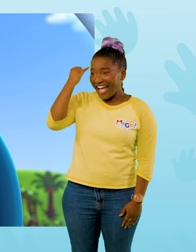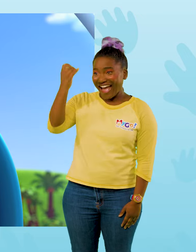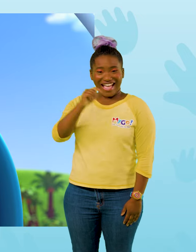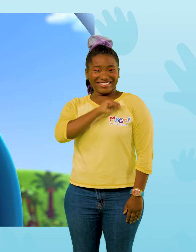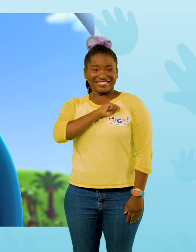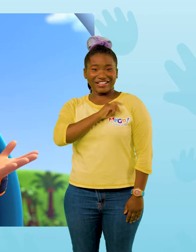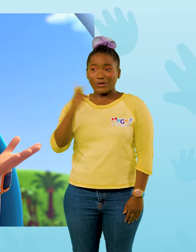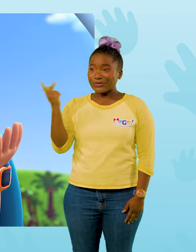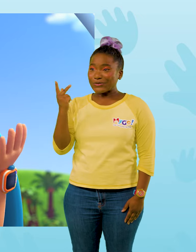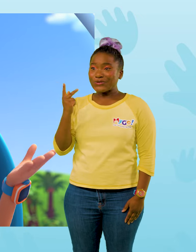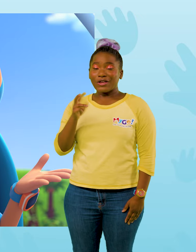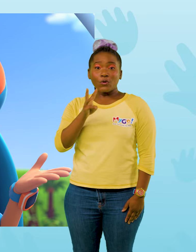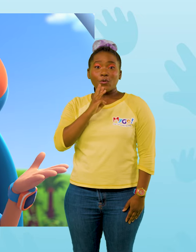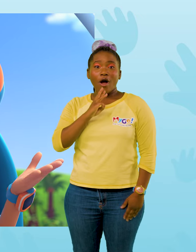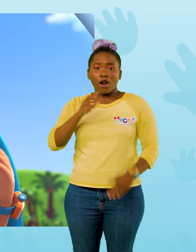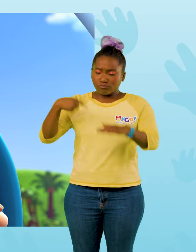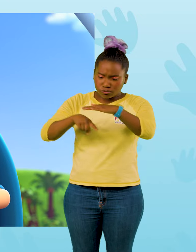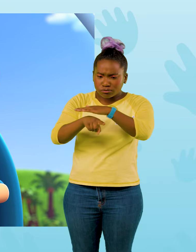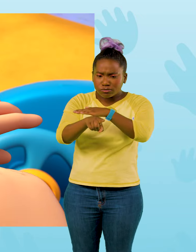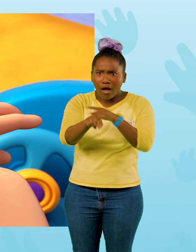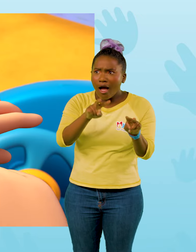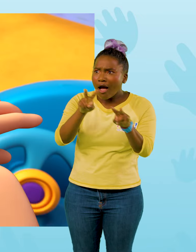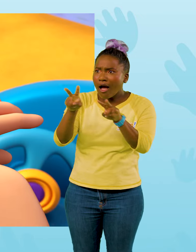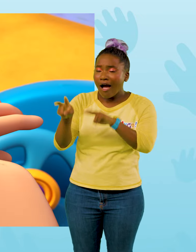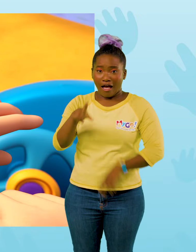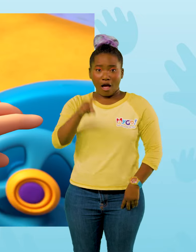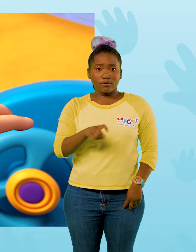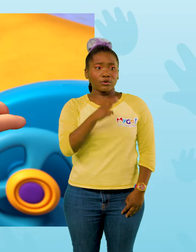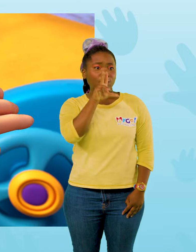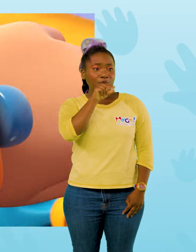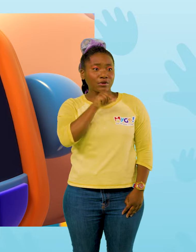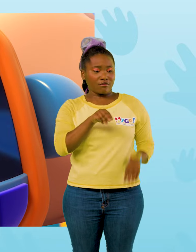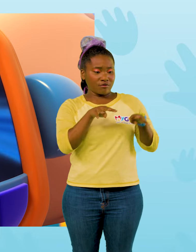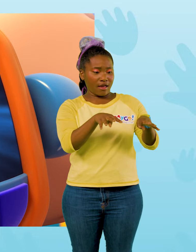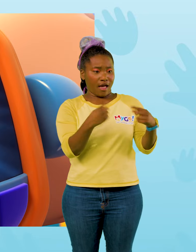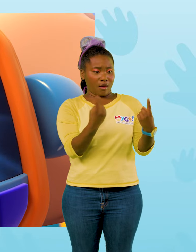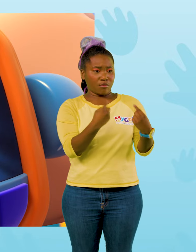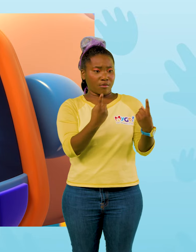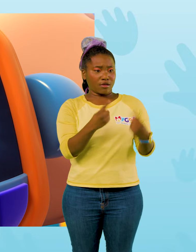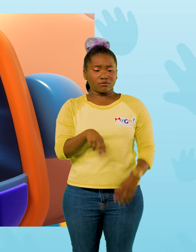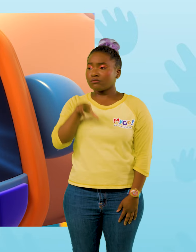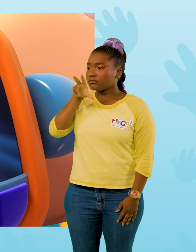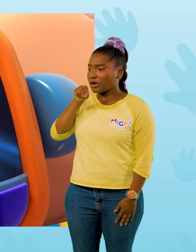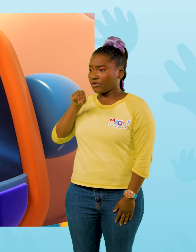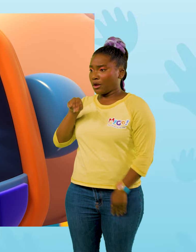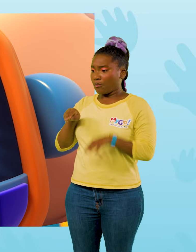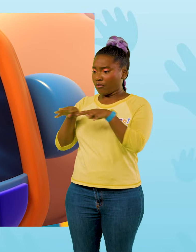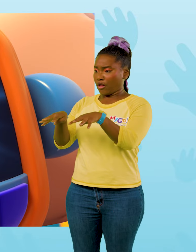We can go into the ocean and find out. I'll need duck feet and a propeller. Duck feet. Propeller. Confirmed.